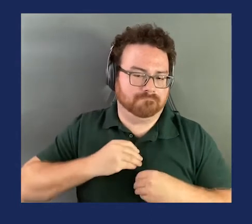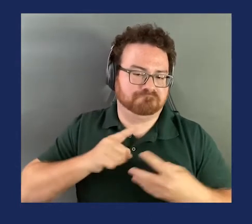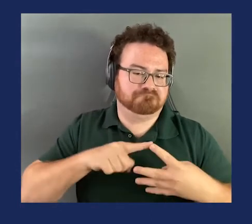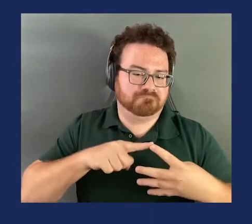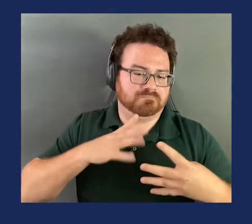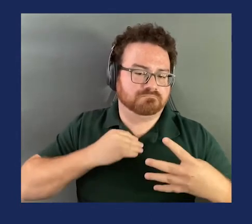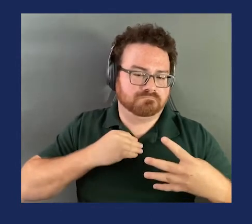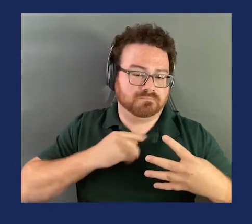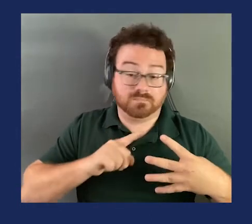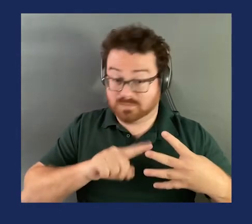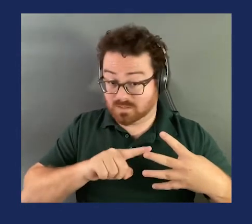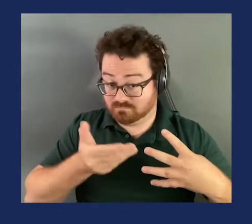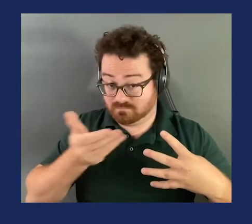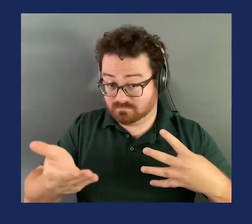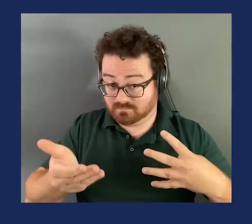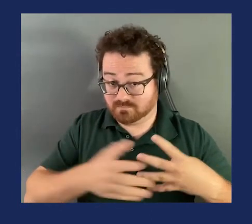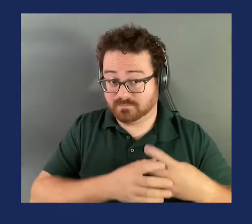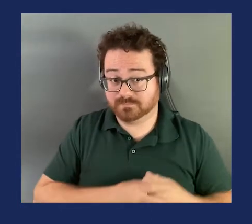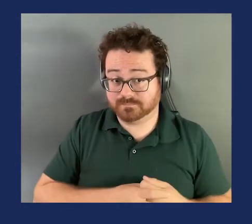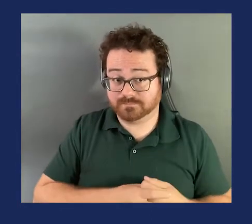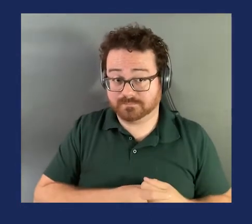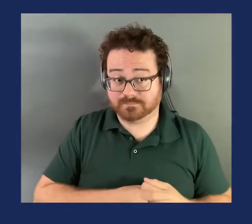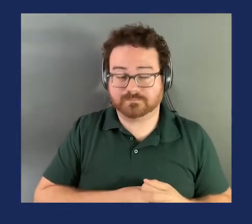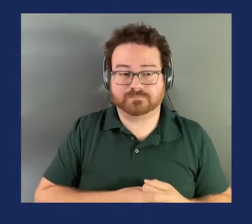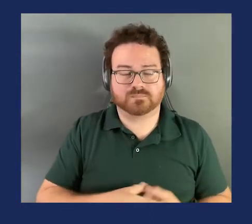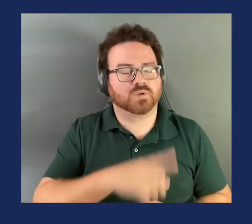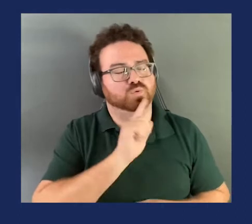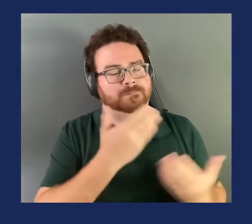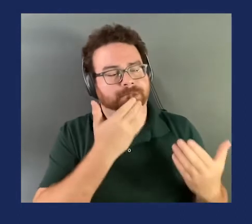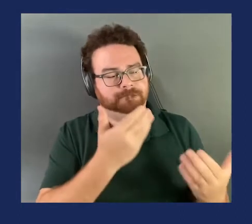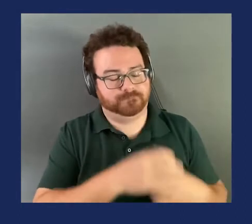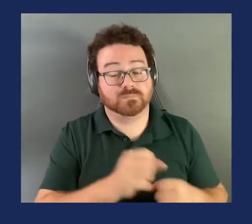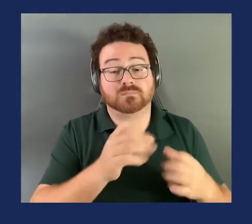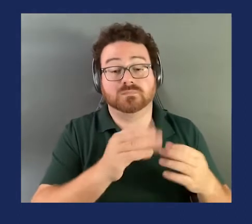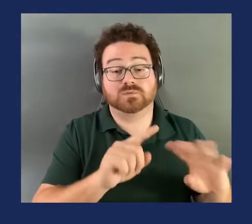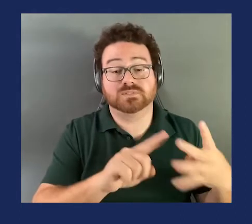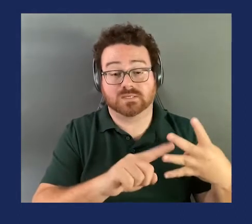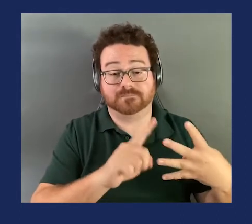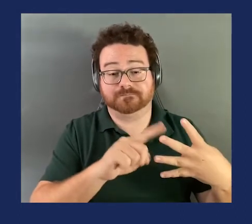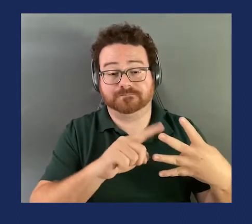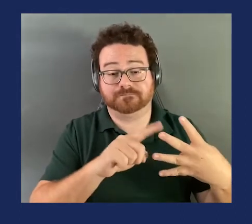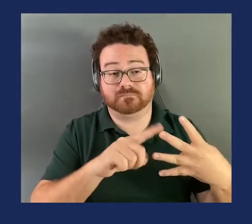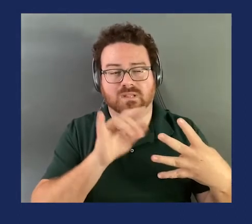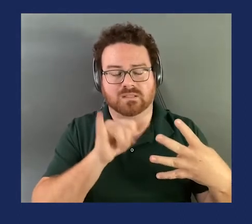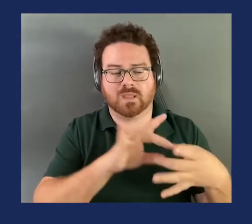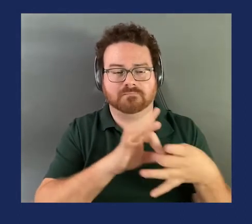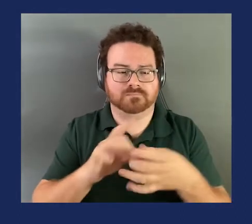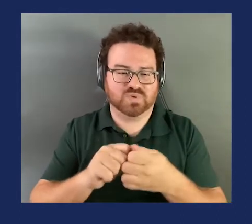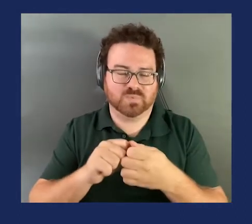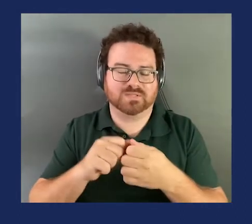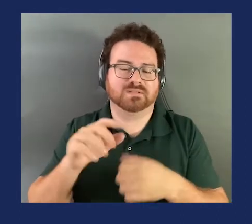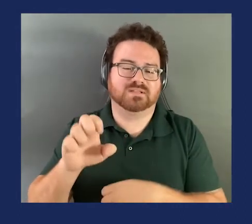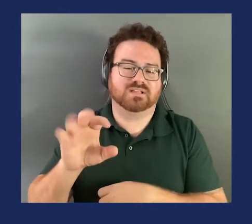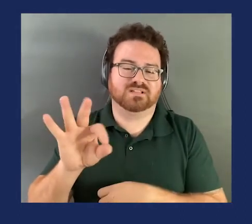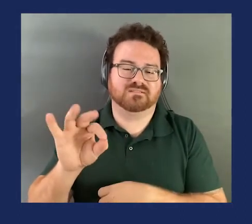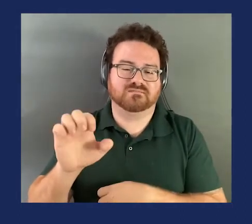You want to start on your second amendment and describe it, Commissioner? Sure. Thank you. So the second amendment deals with effective date. It would align the